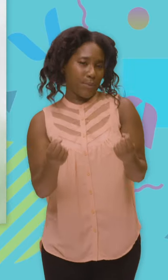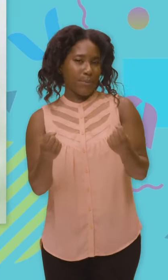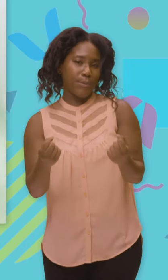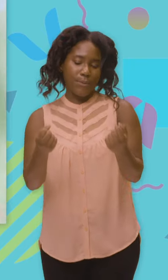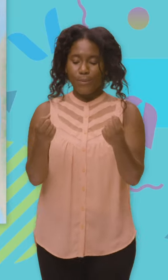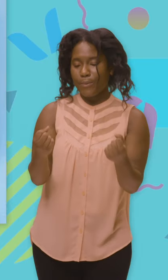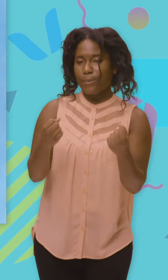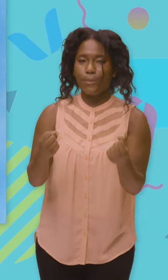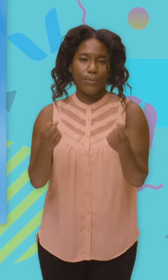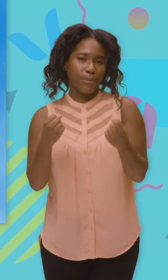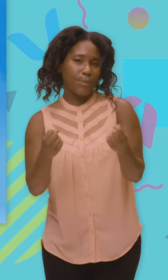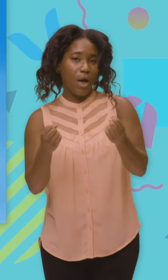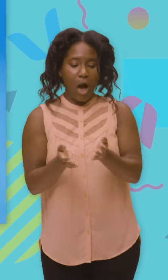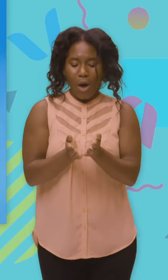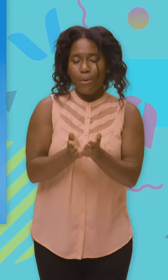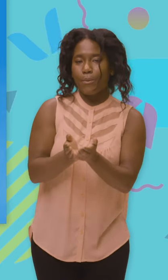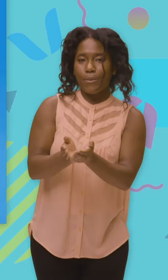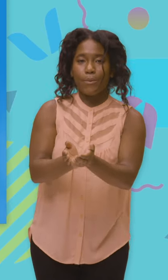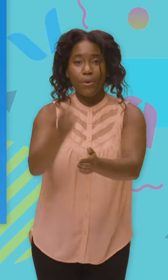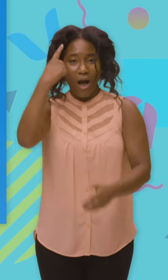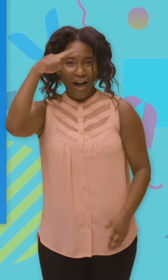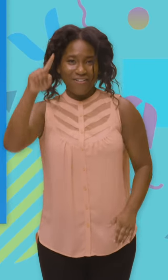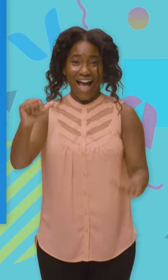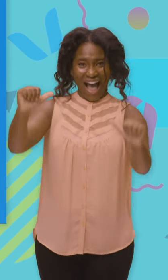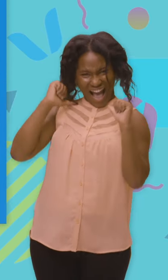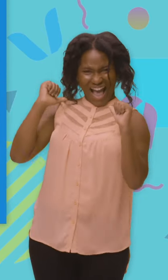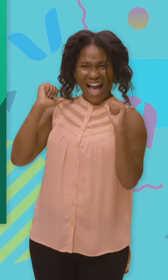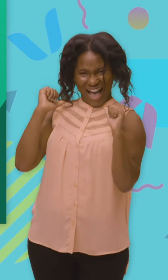on the ocean Boats are for me